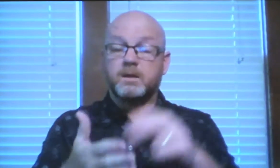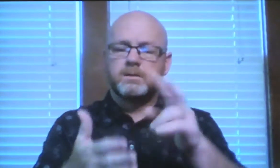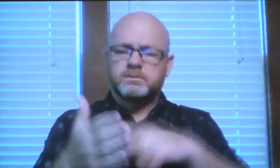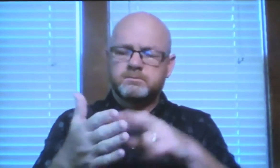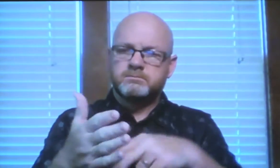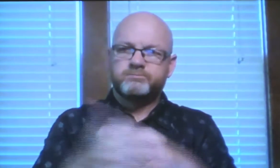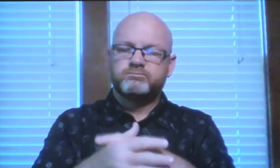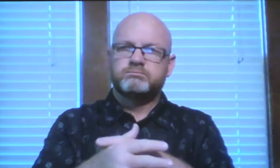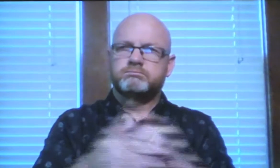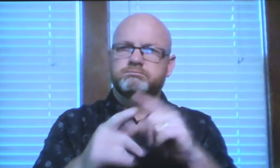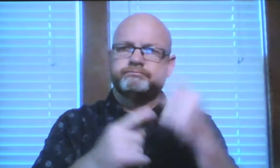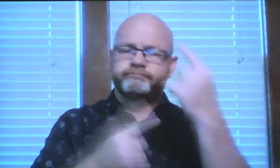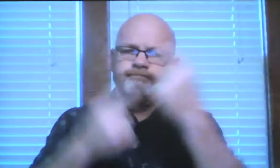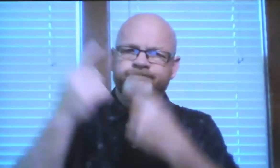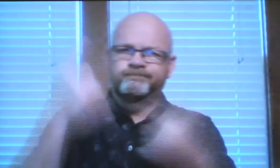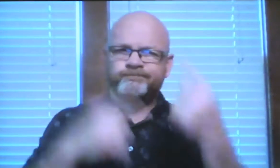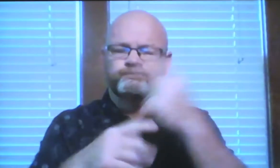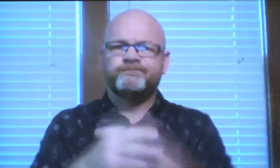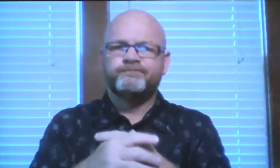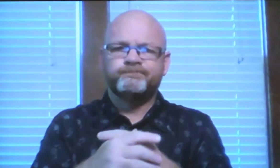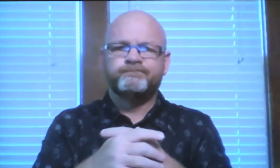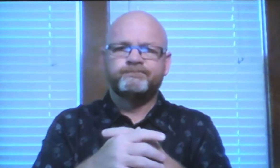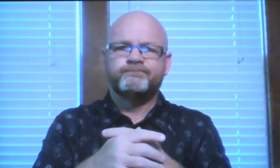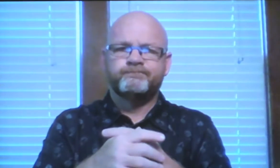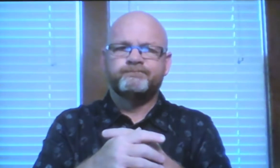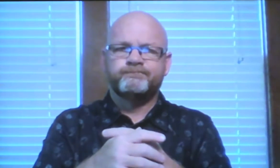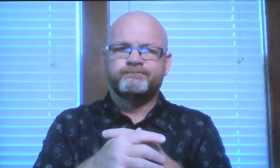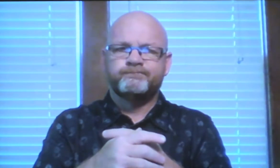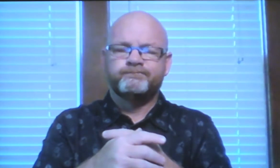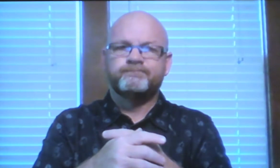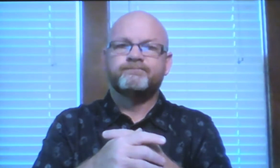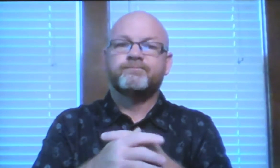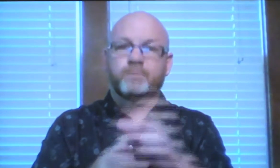If we read Paul's letter to Corinth, and we ponder and think about it,